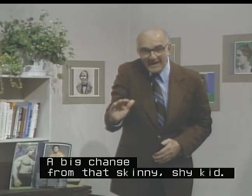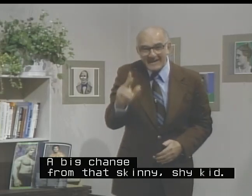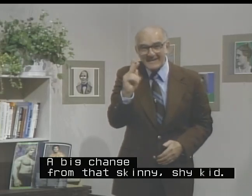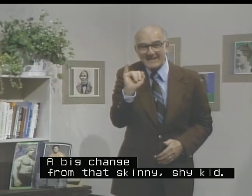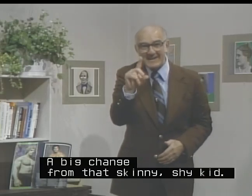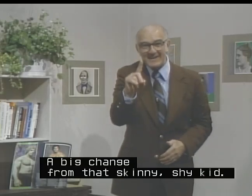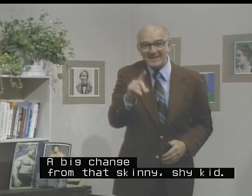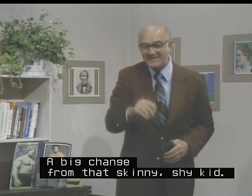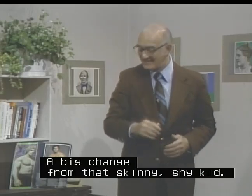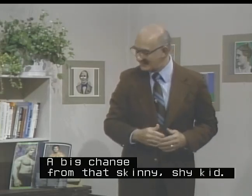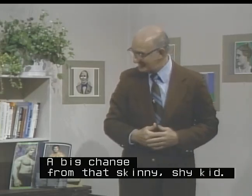kid.